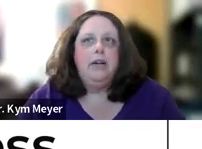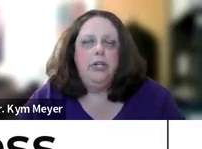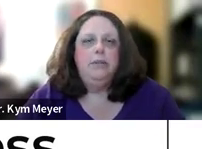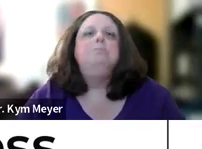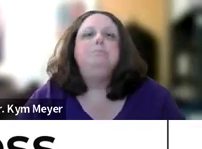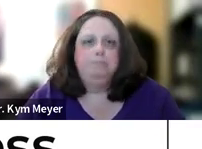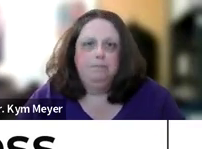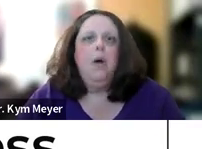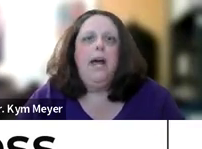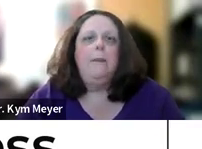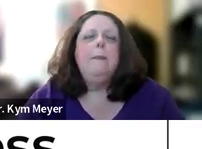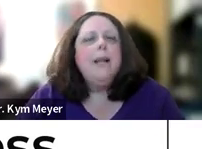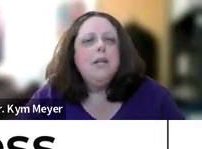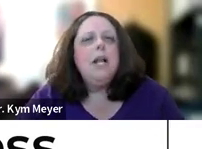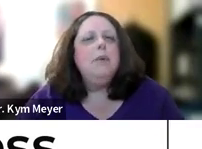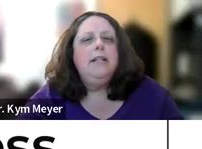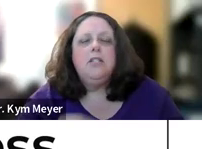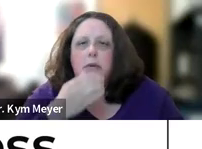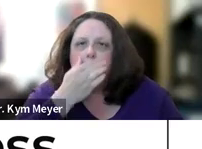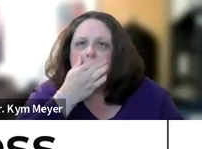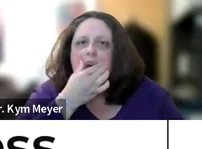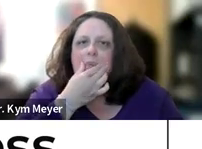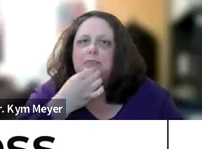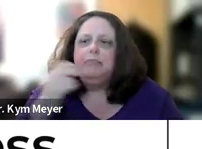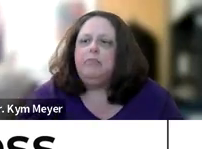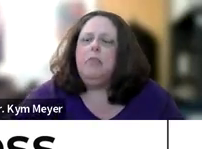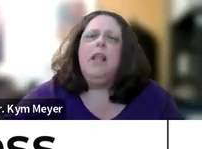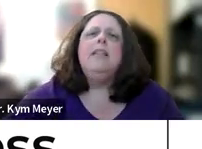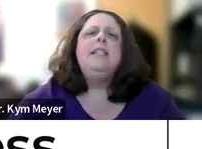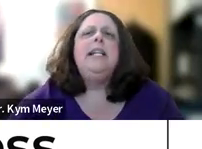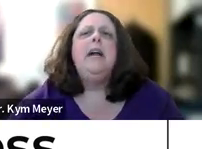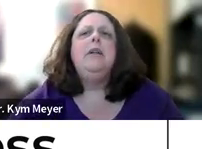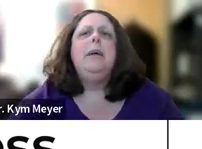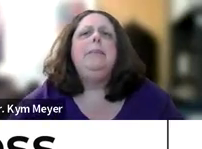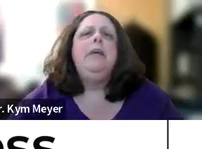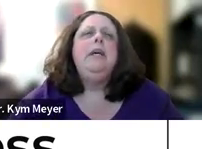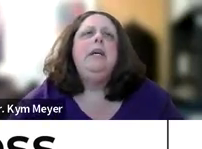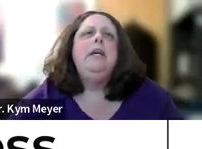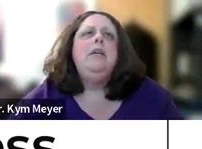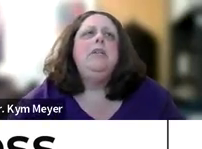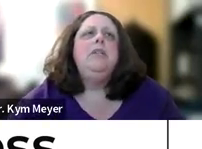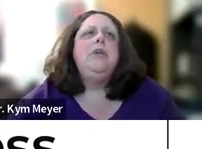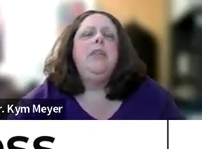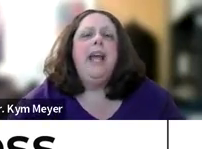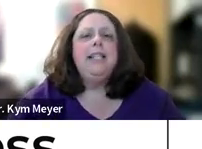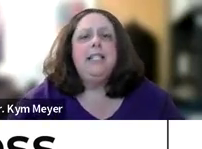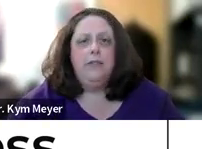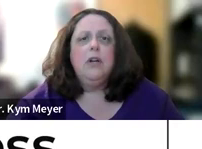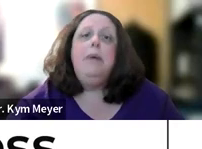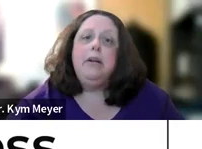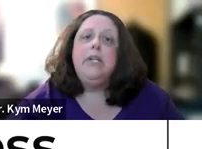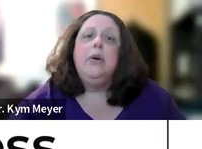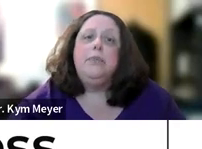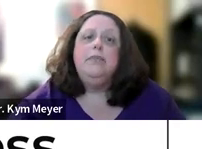during childhood. Okay, let's kind of break this study down a little bit. So they had